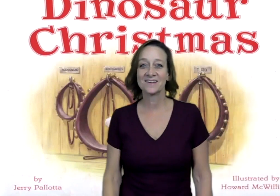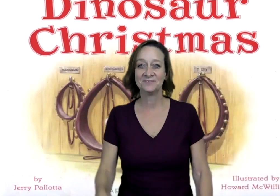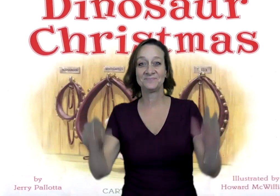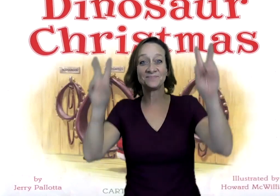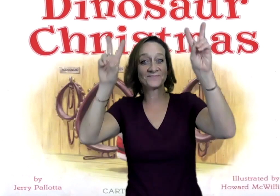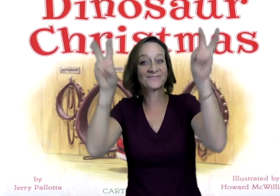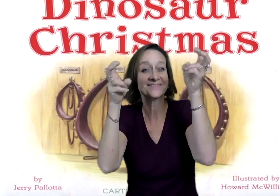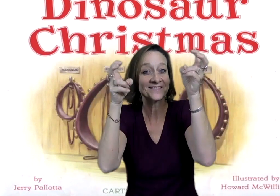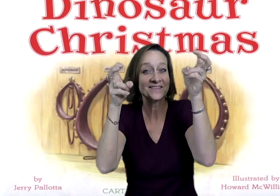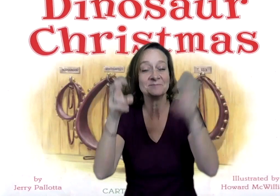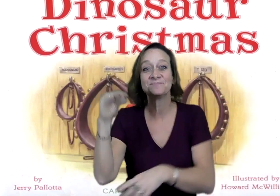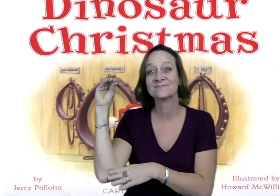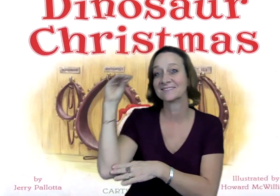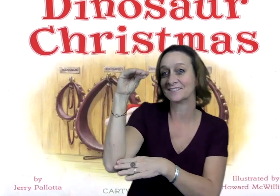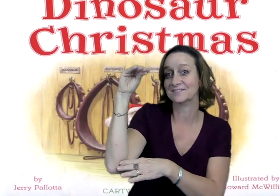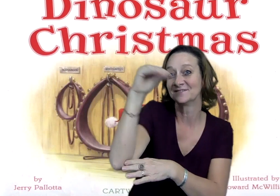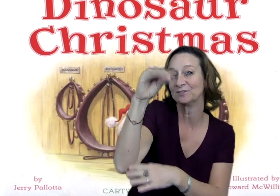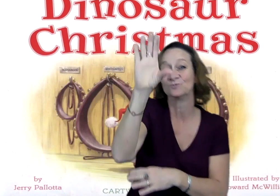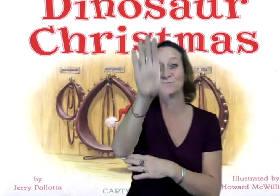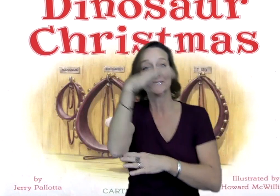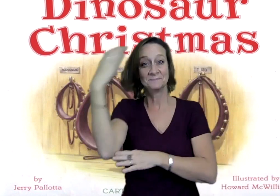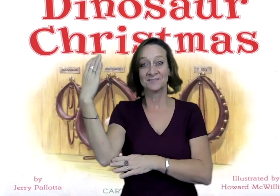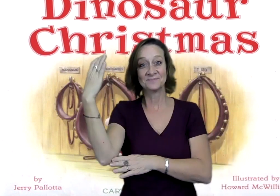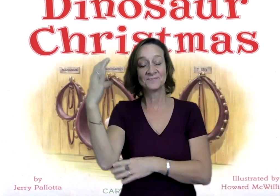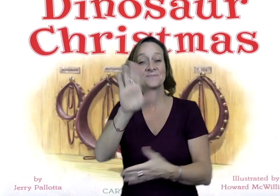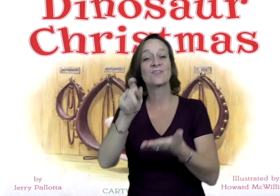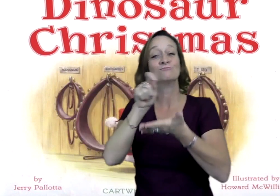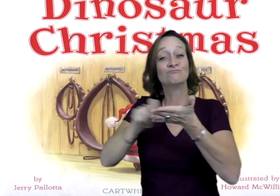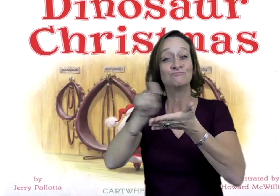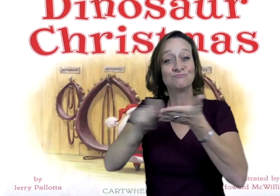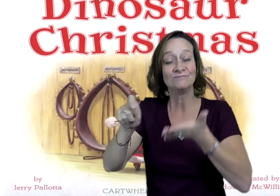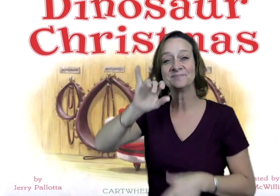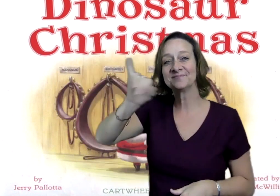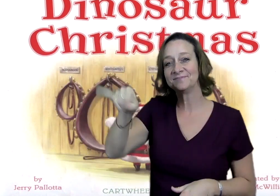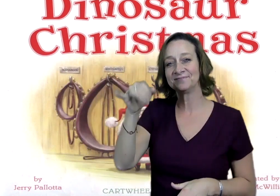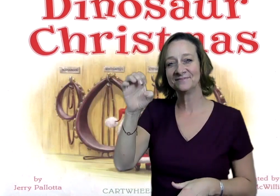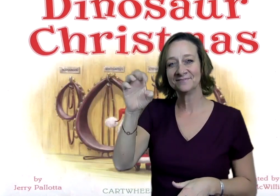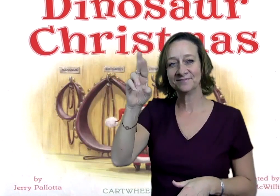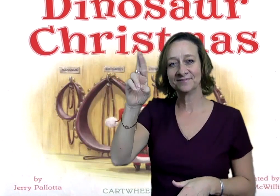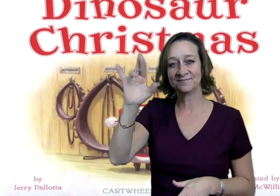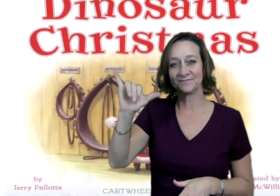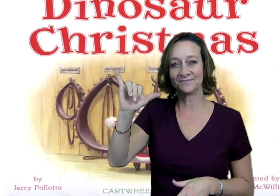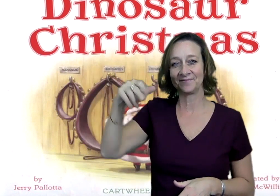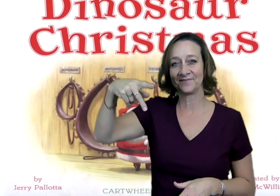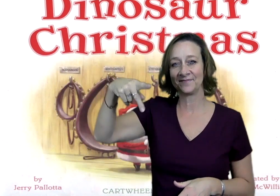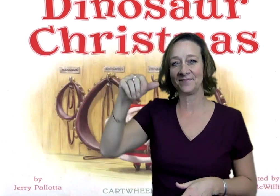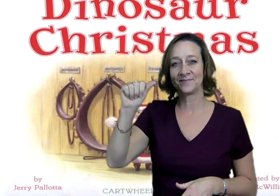The title is Dinosaur Christmas, written by Jerry Pallotta,